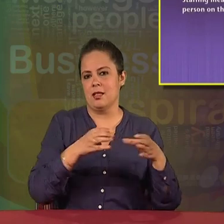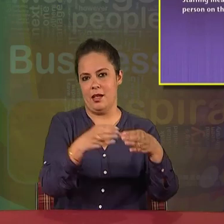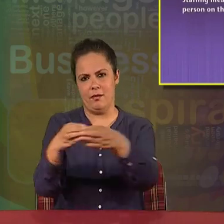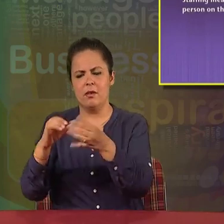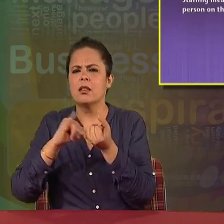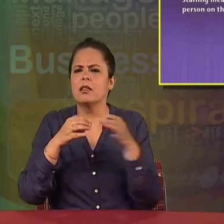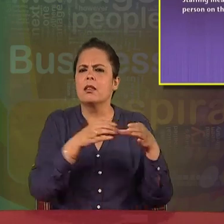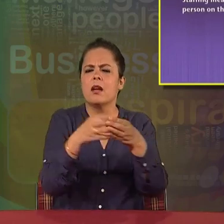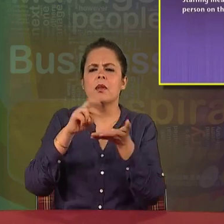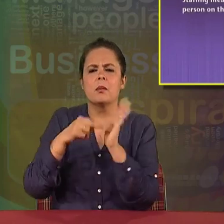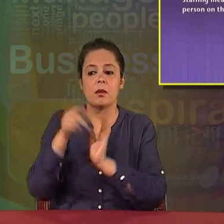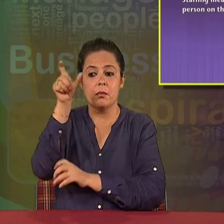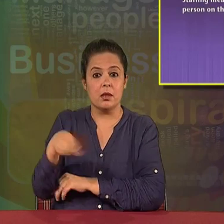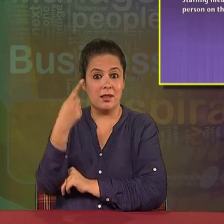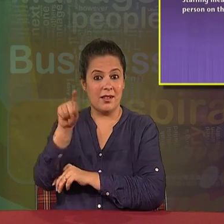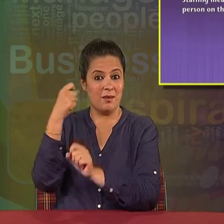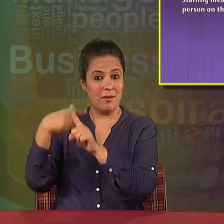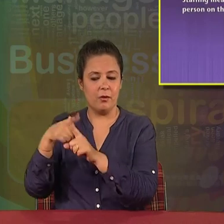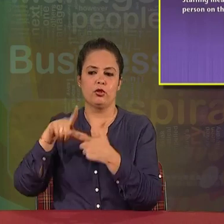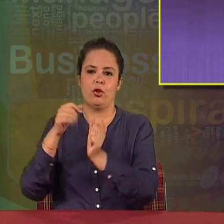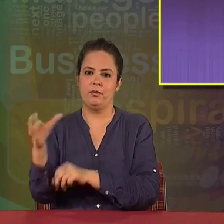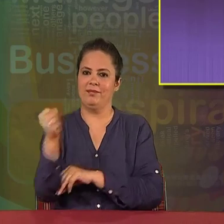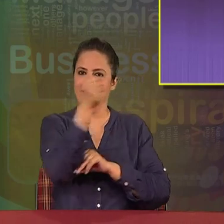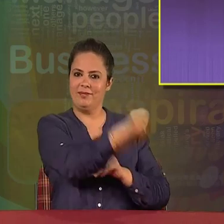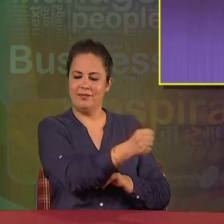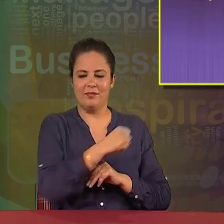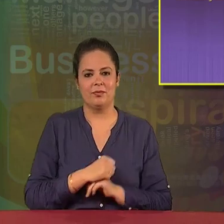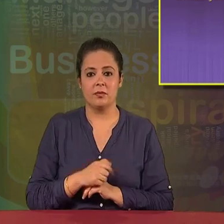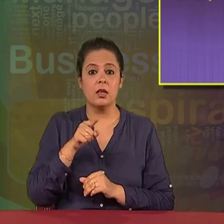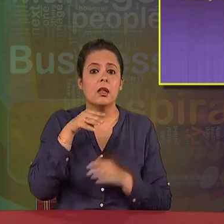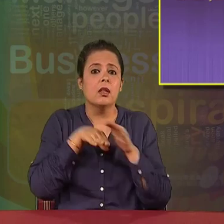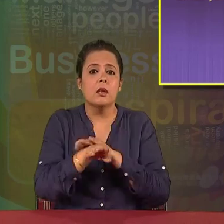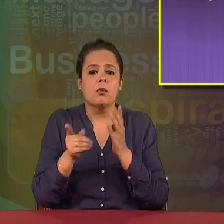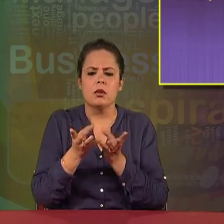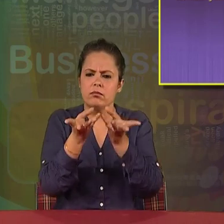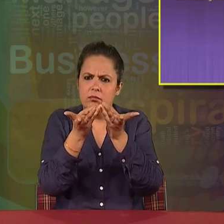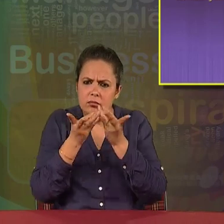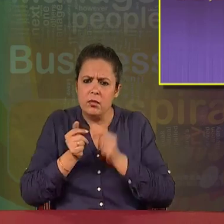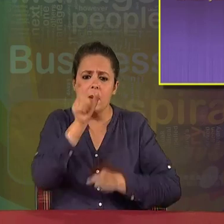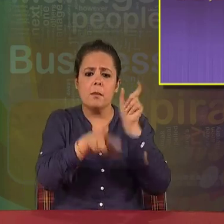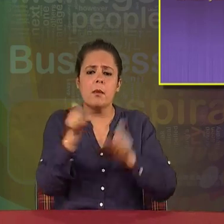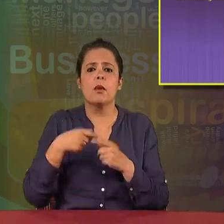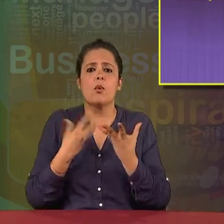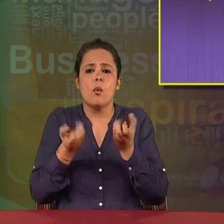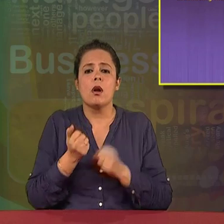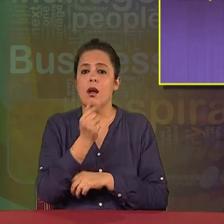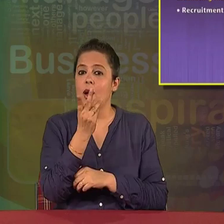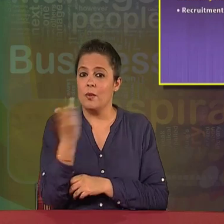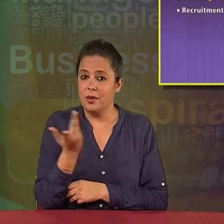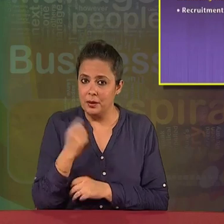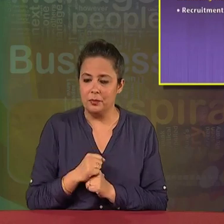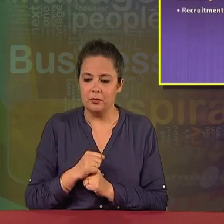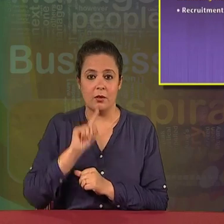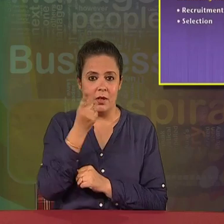Staffing means putting the right person on the right job. It includes estimation of manpower requirements. It comprises of